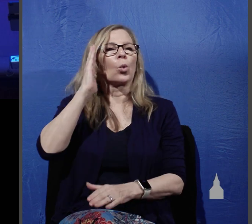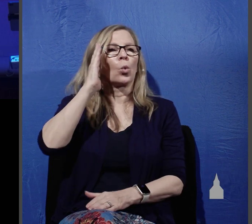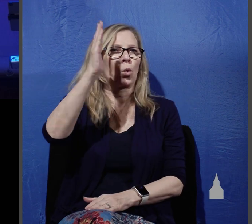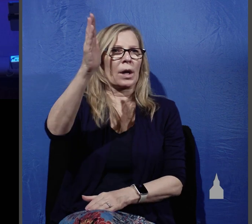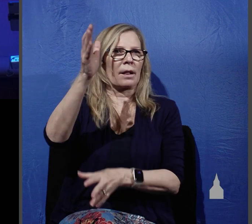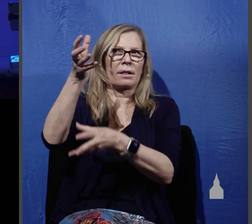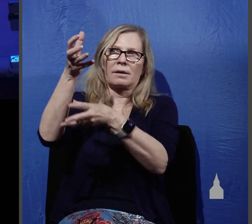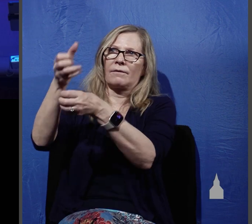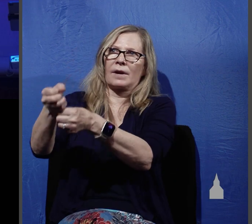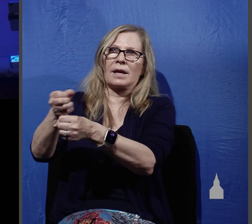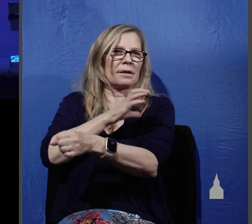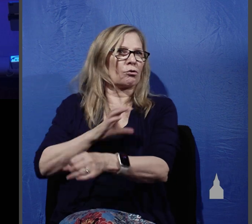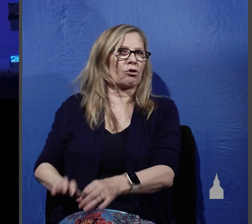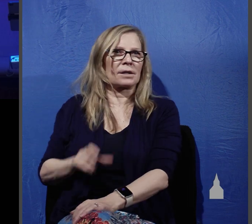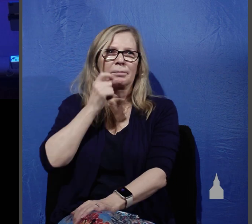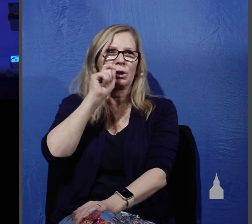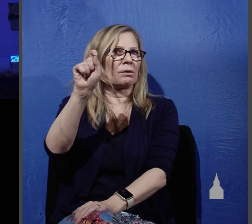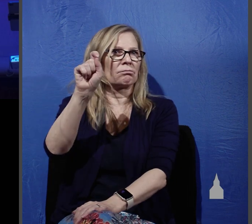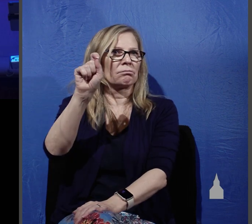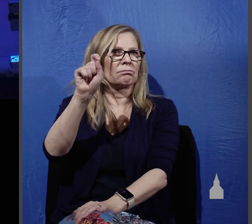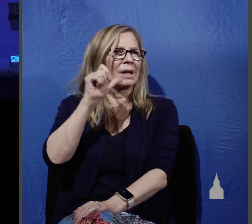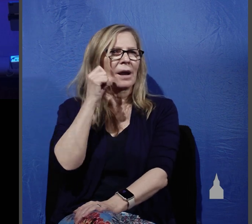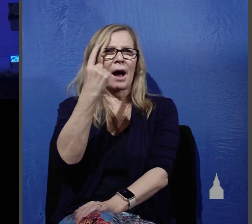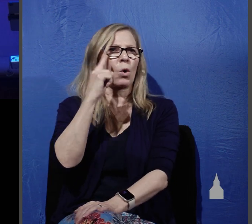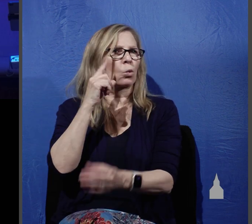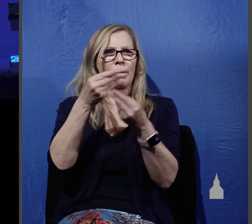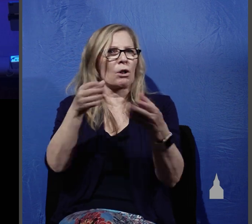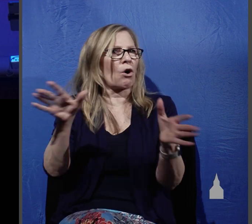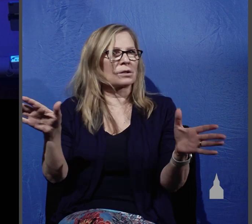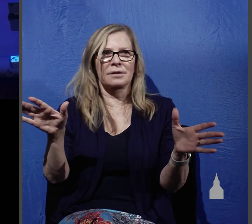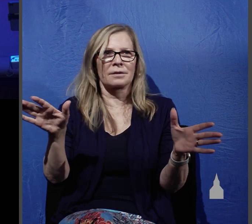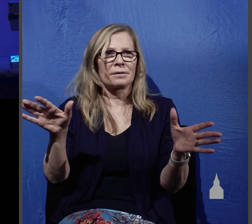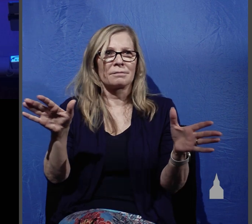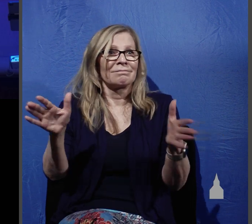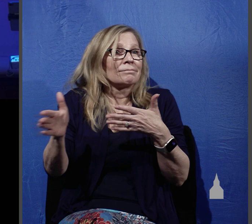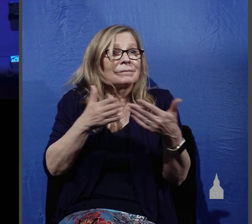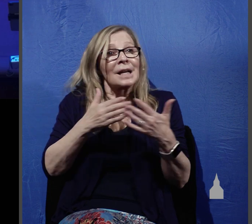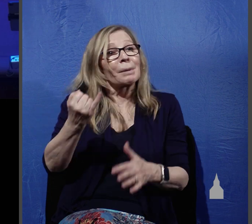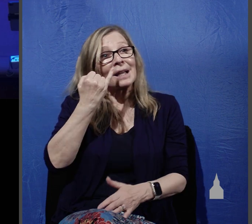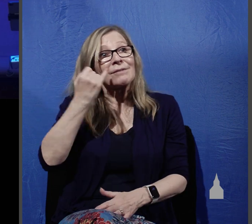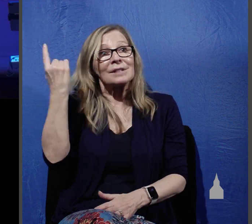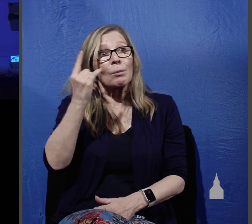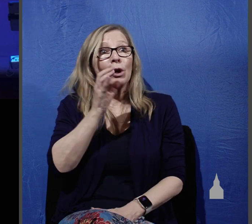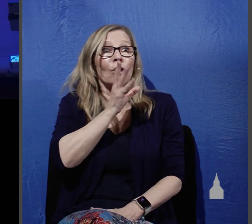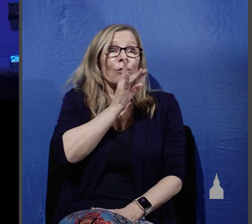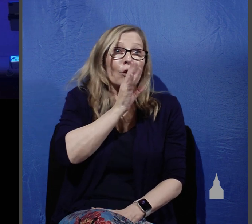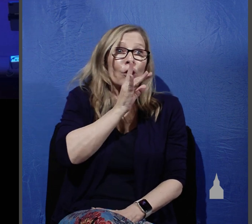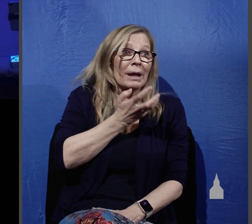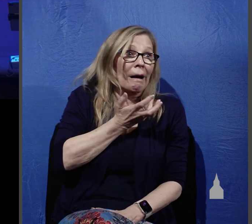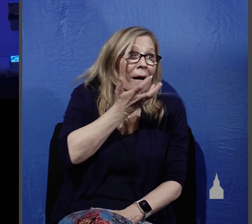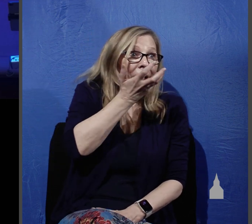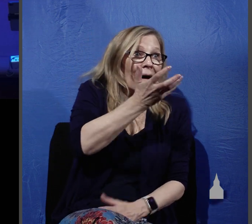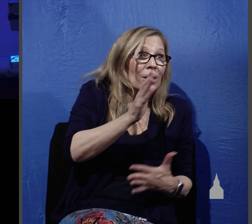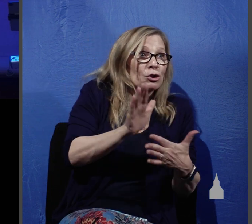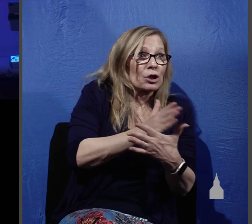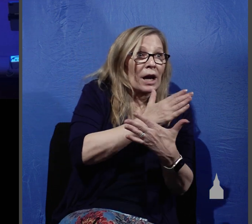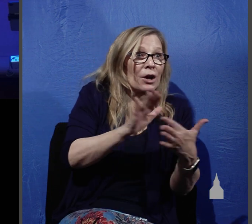Christ and none will be lost regardless of whether or not someone actually verbally shares with them the message of the